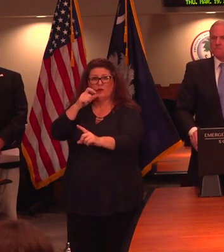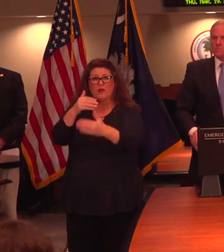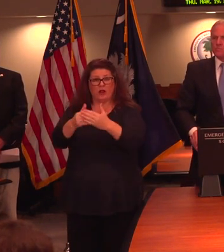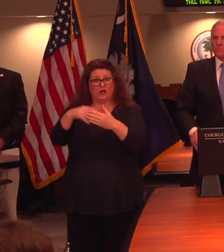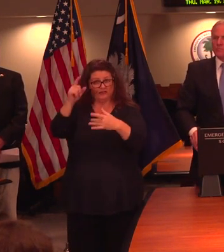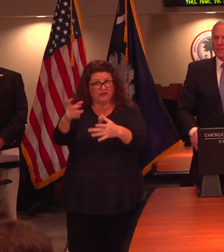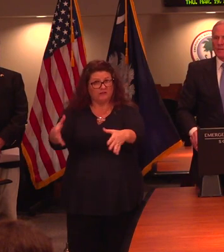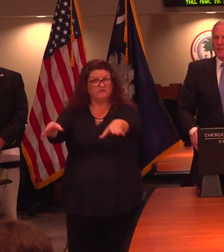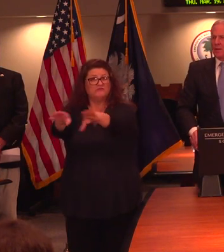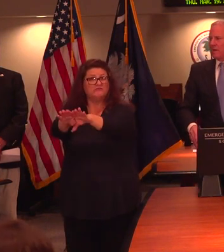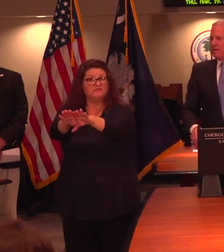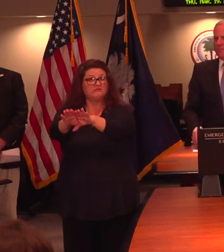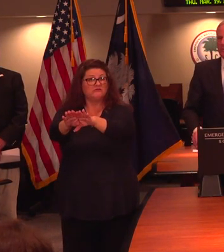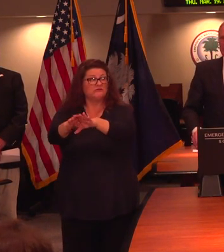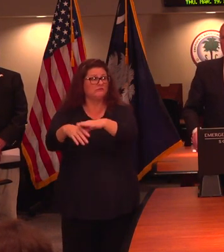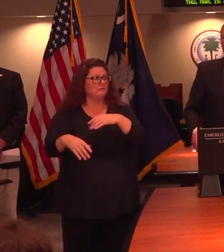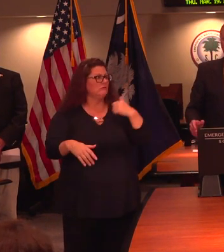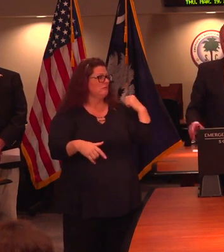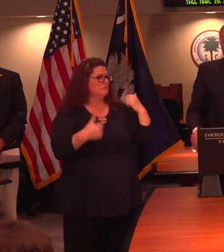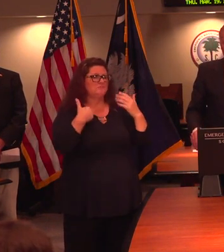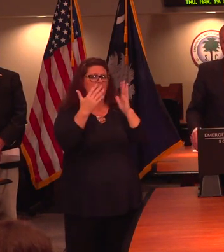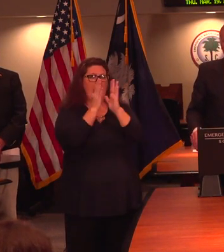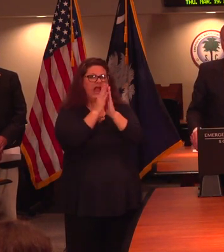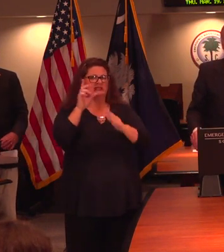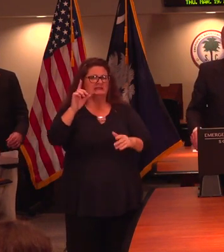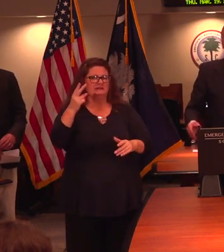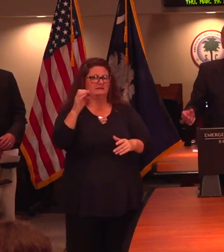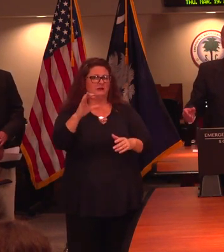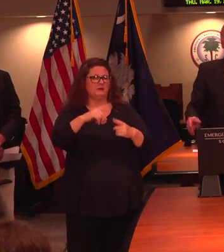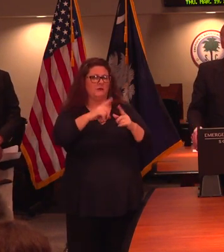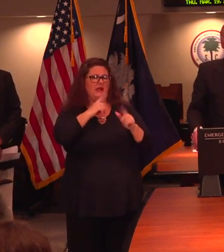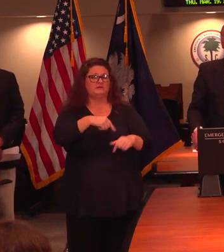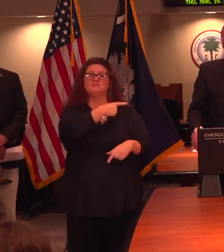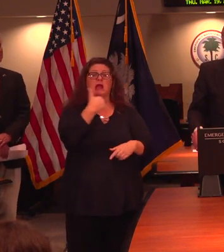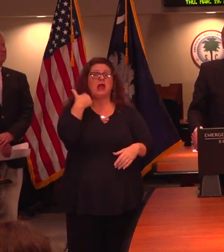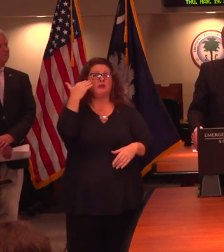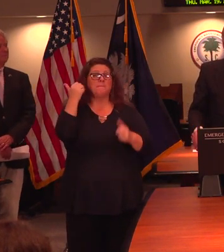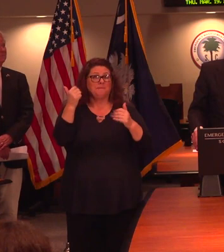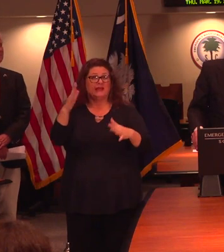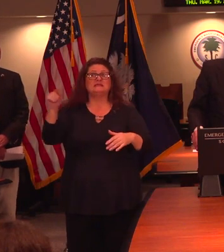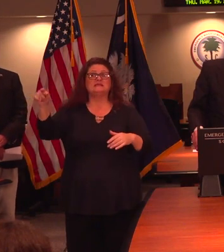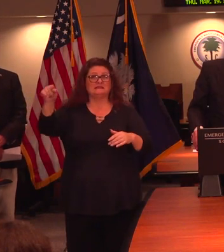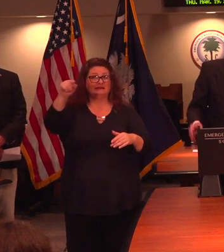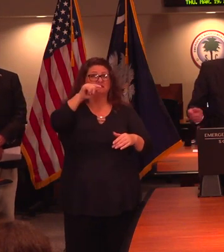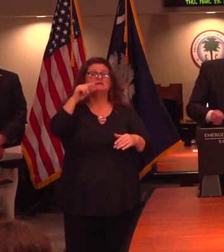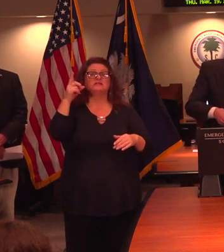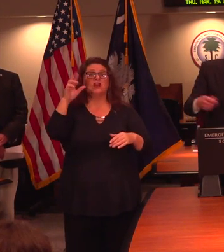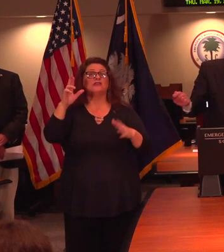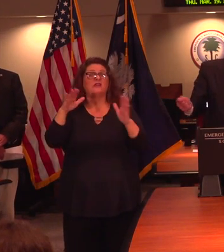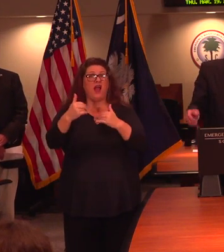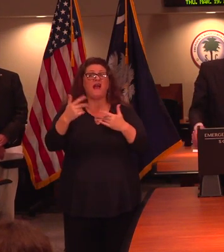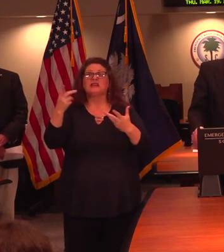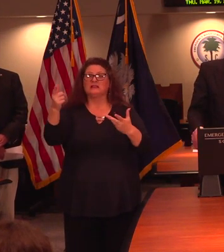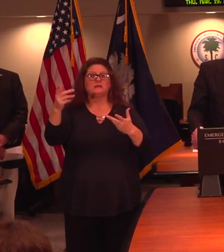down or how are we approaching that? I'll ask one of these from DHEC to answer that question. But I know that a lot of them, as well as doctor's offices, they're